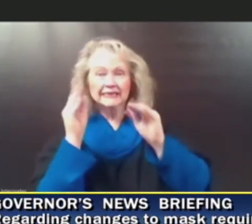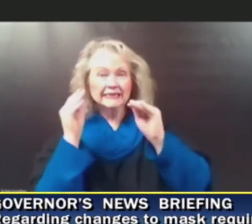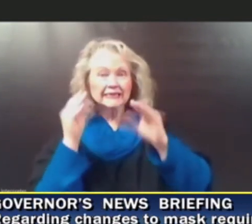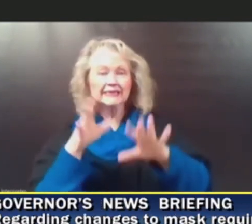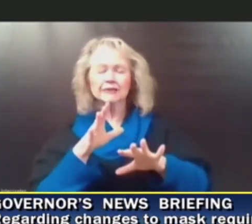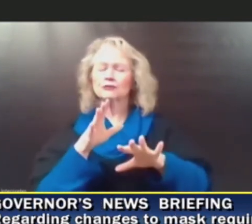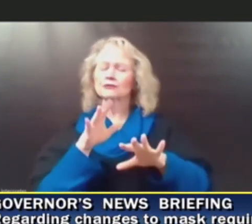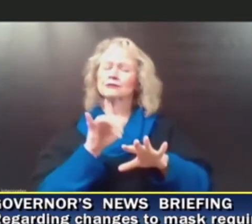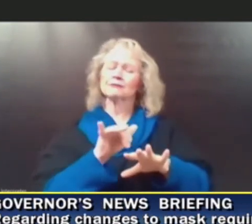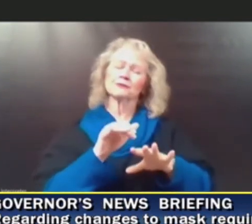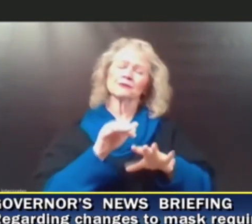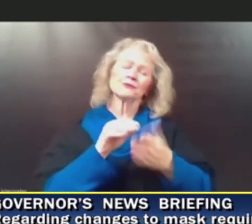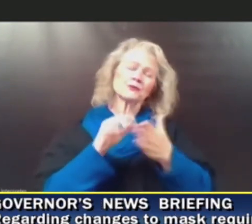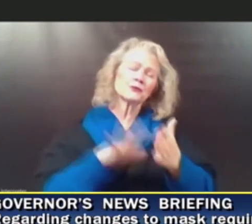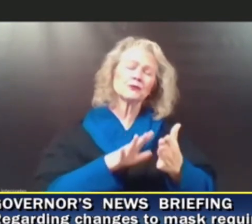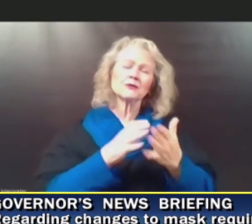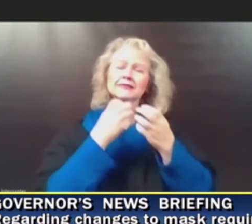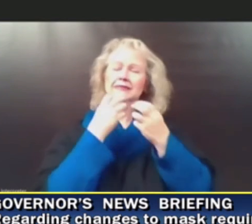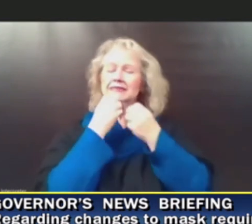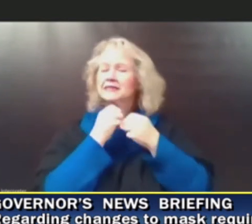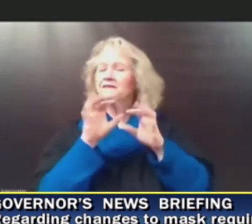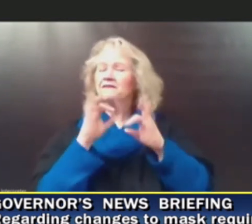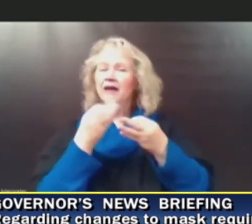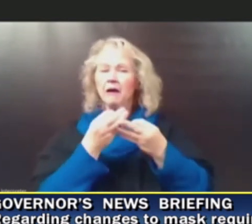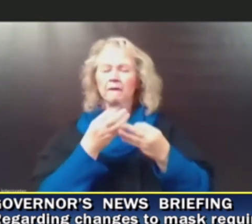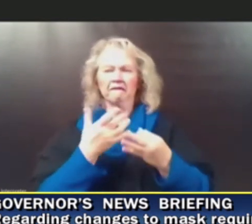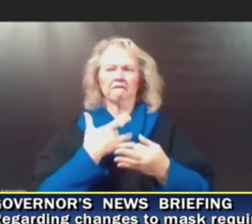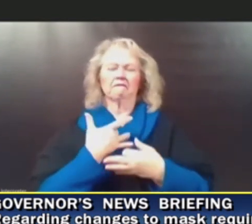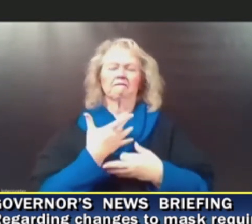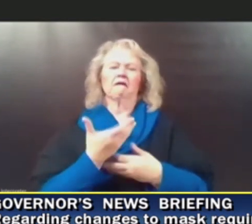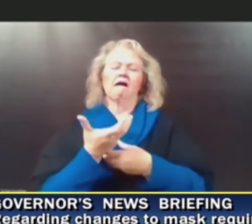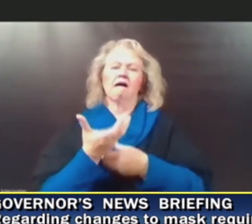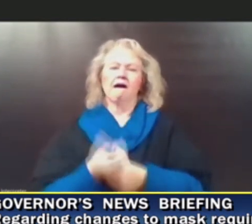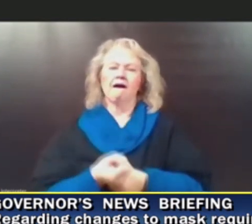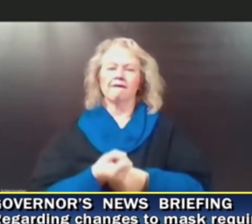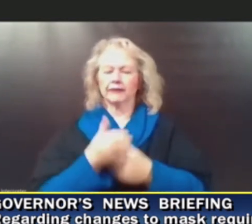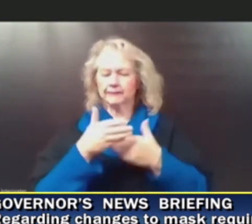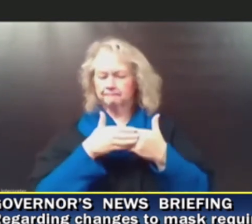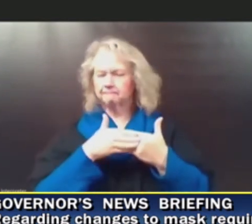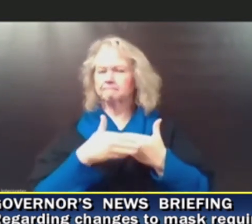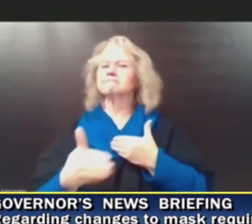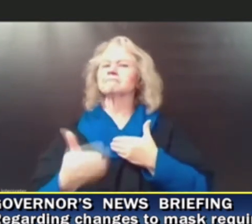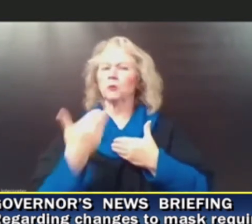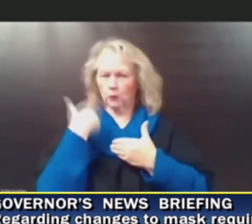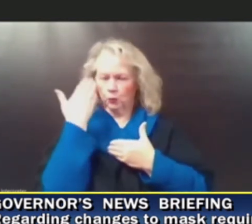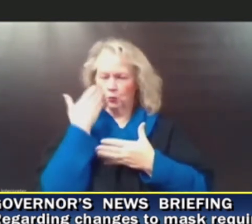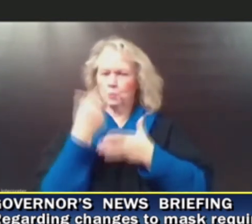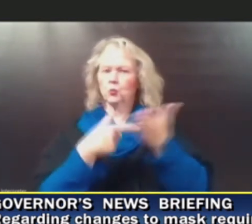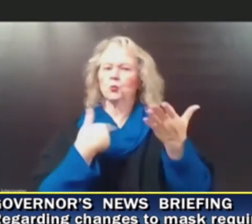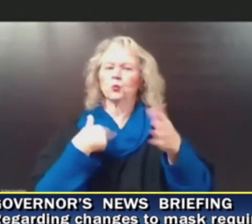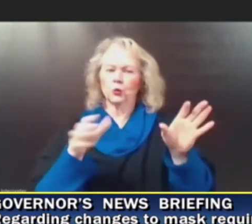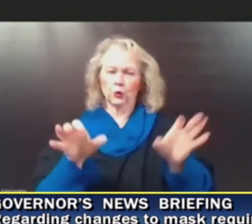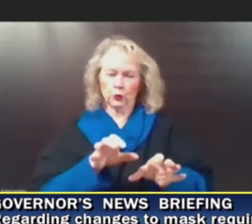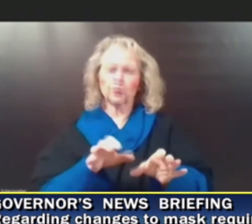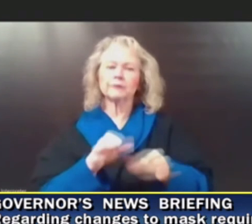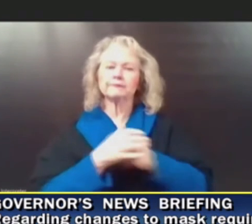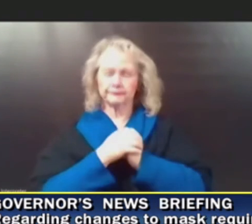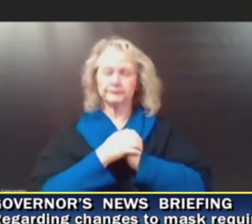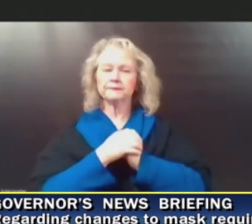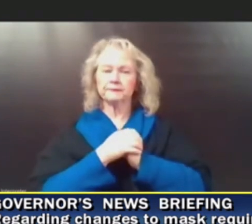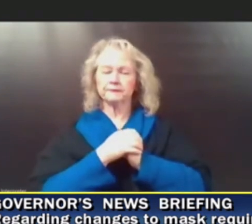students and families are confident going off this ramp that we know what direction we're going in at the bottom of it.